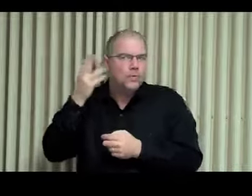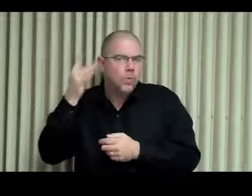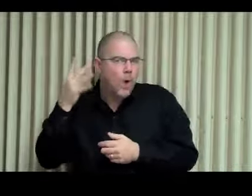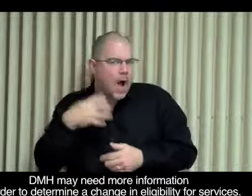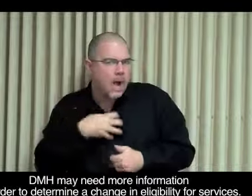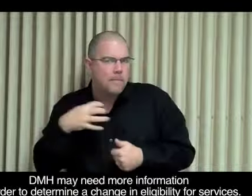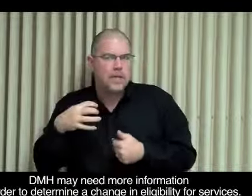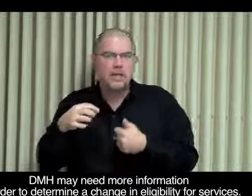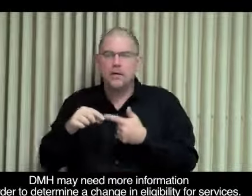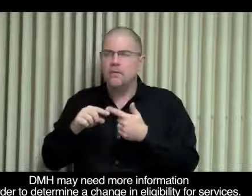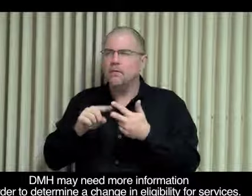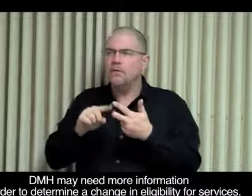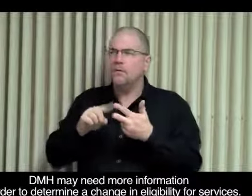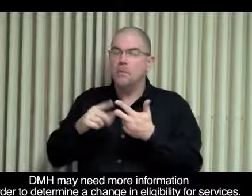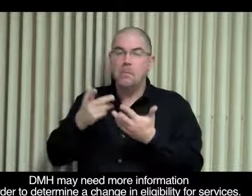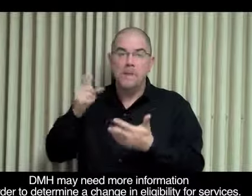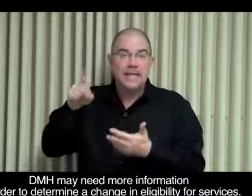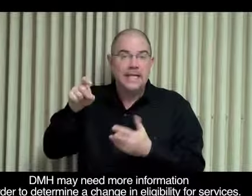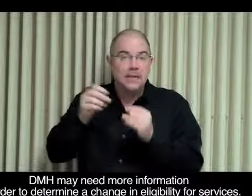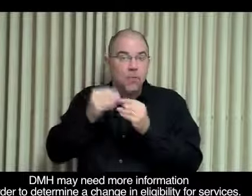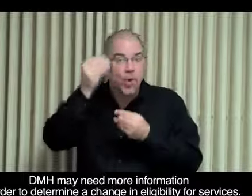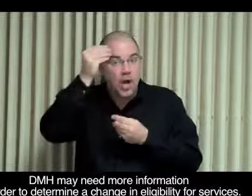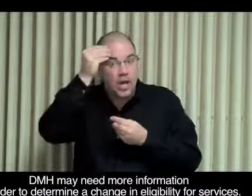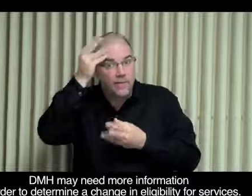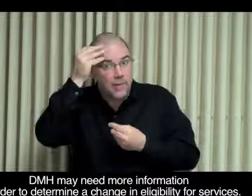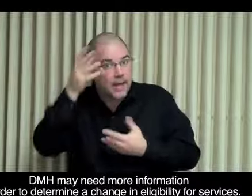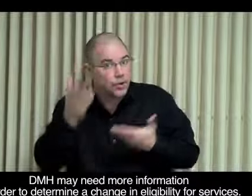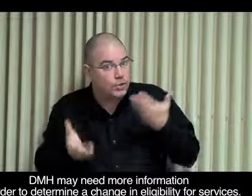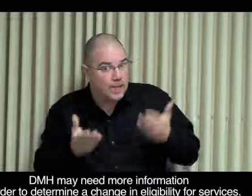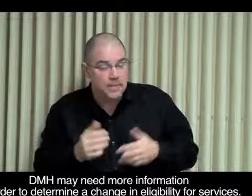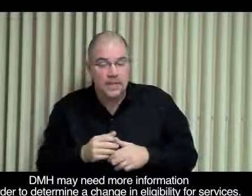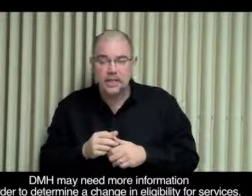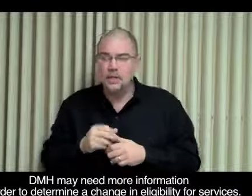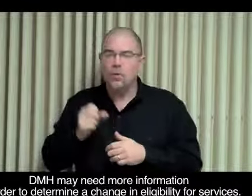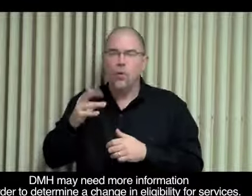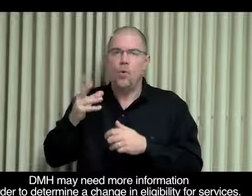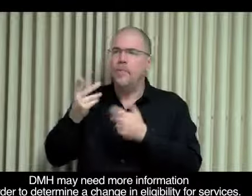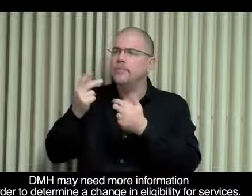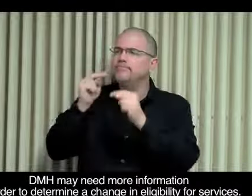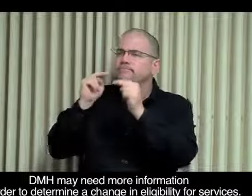DMH may need more information in order to determine a change in eligibility for services.